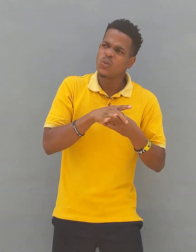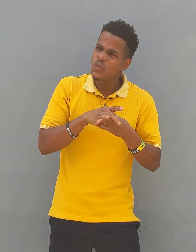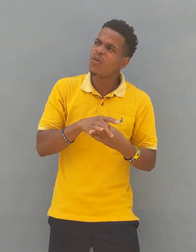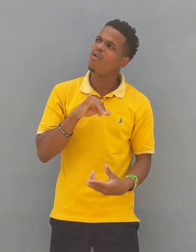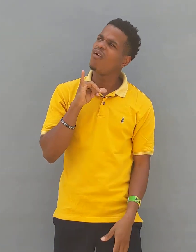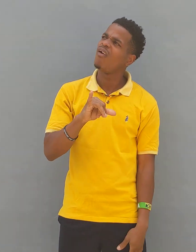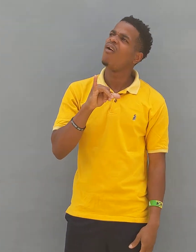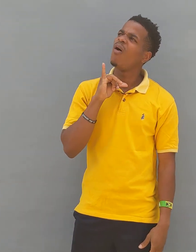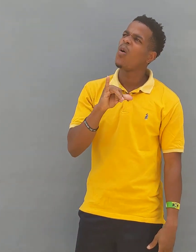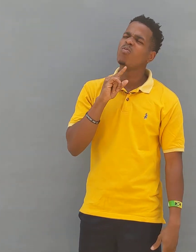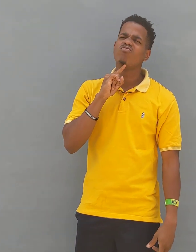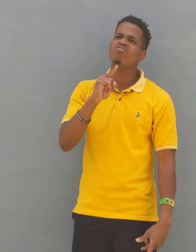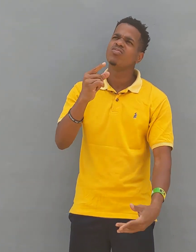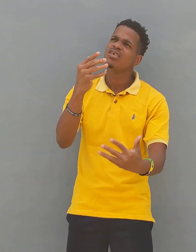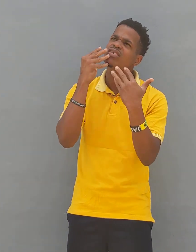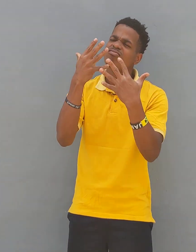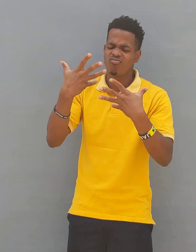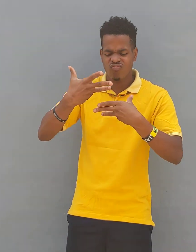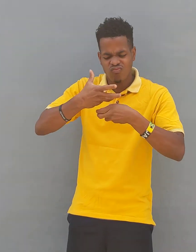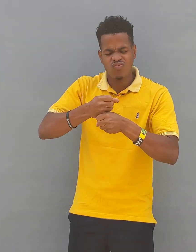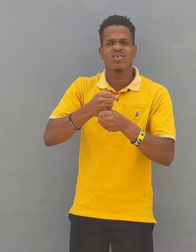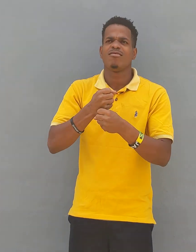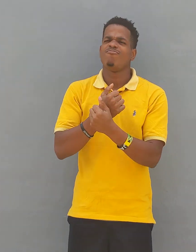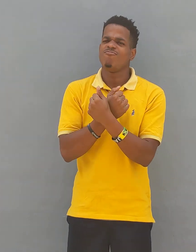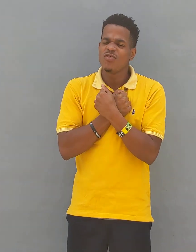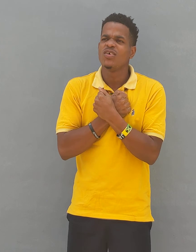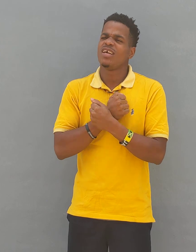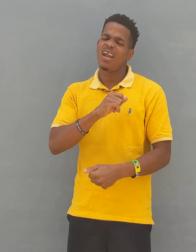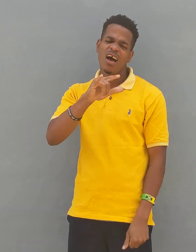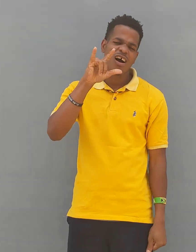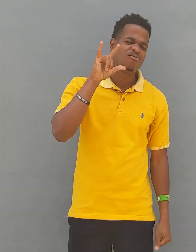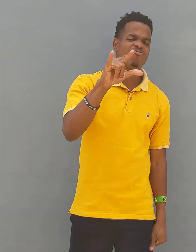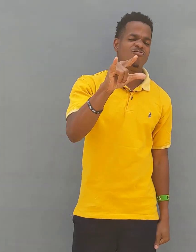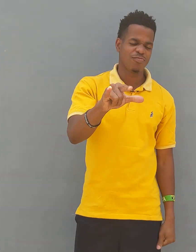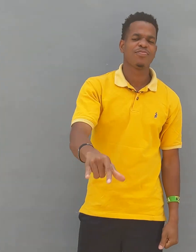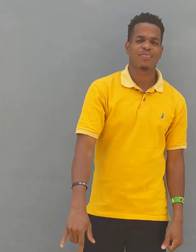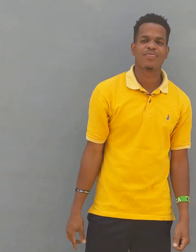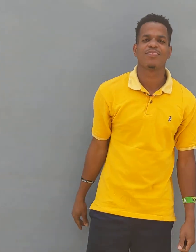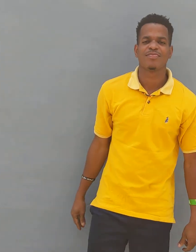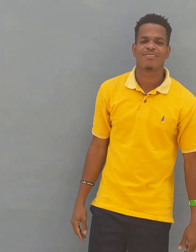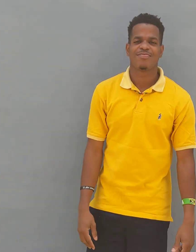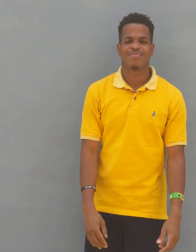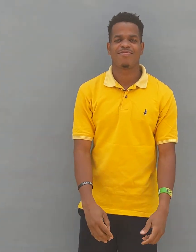connecting with them. And so thank God that God sent us there to love these kids.